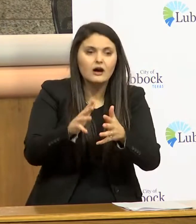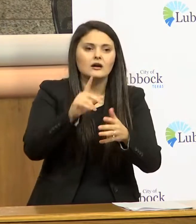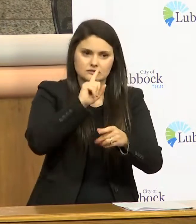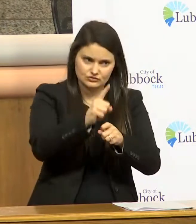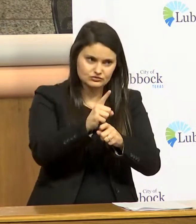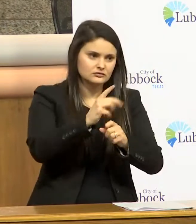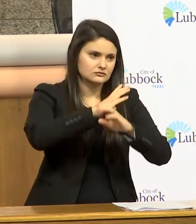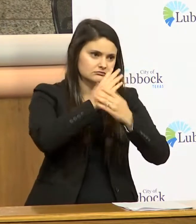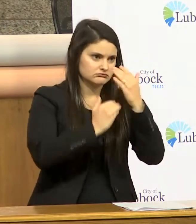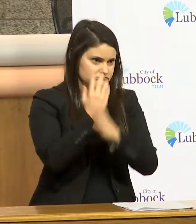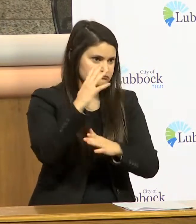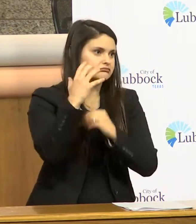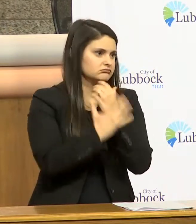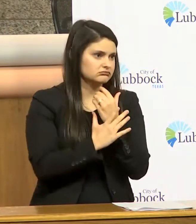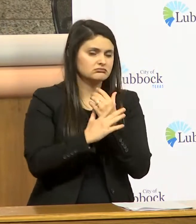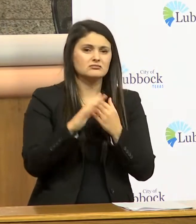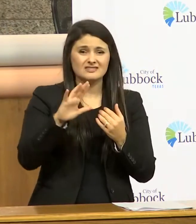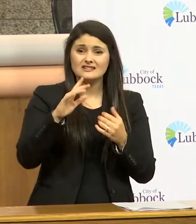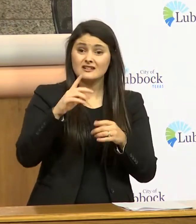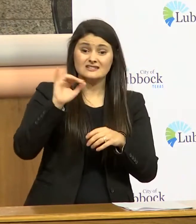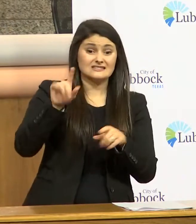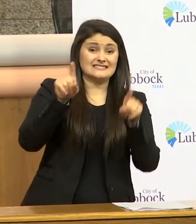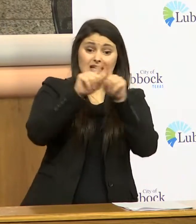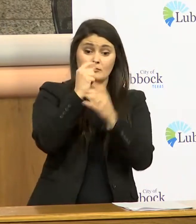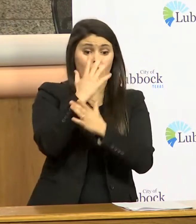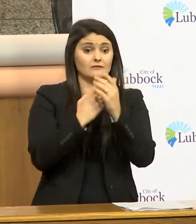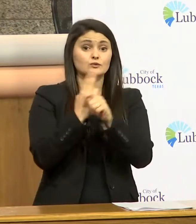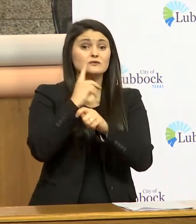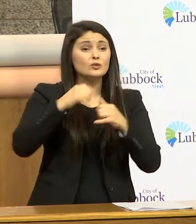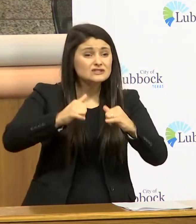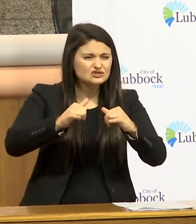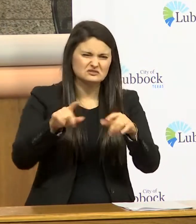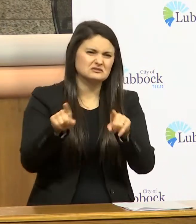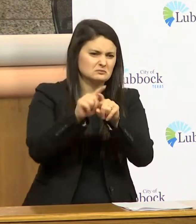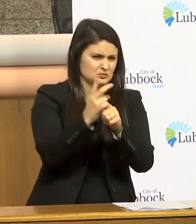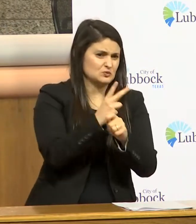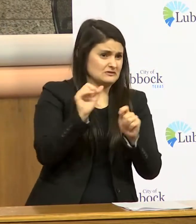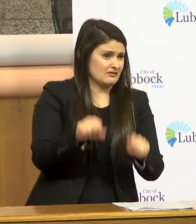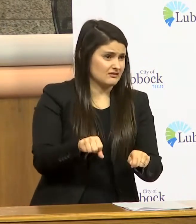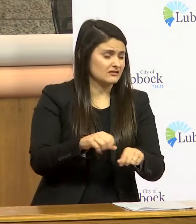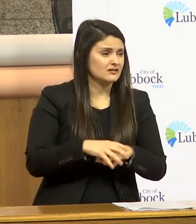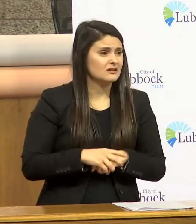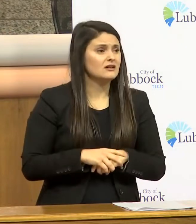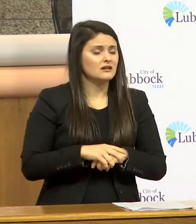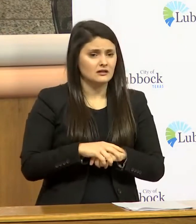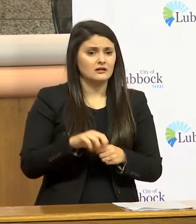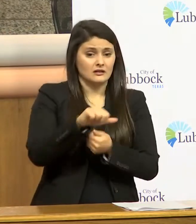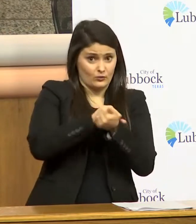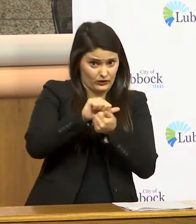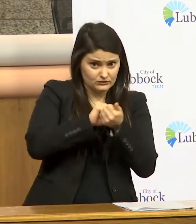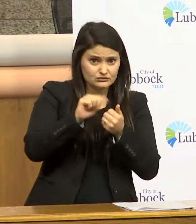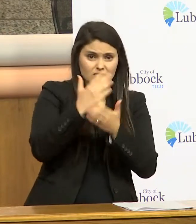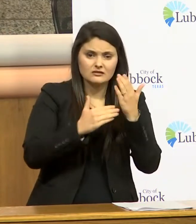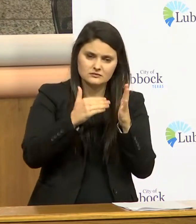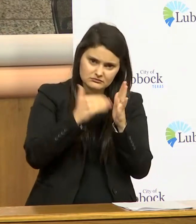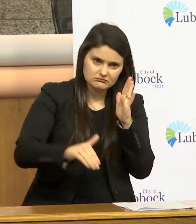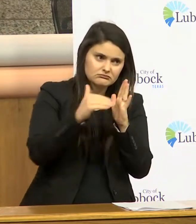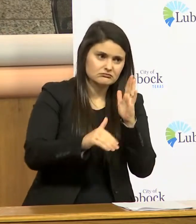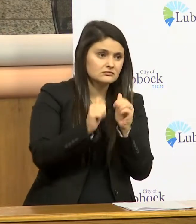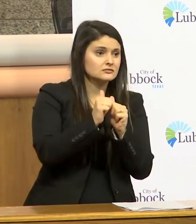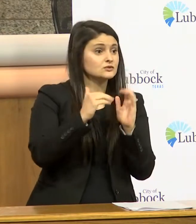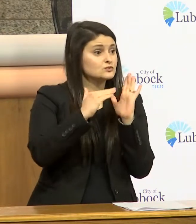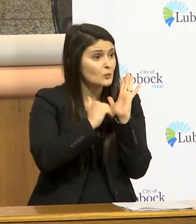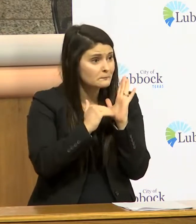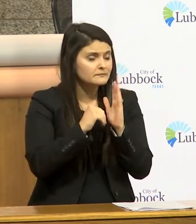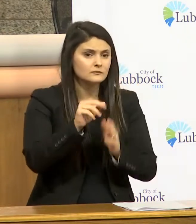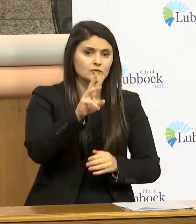you wear those dish gloves would work just fine the other thing that we need to do is make sure you wash your hands frequently with soap